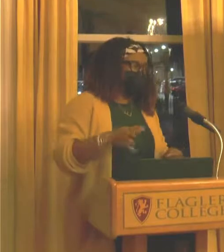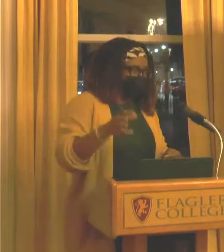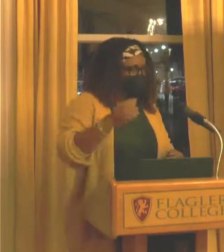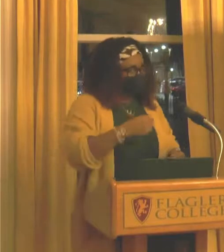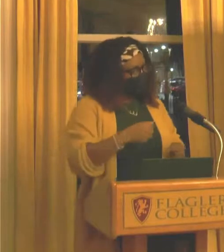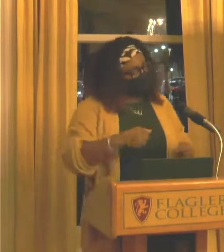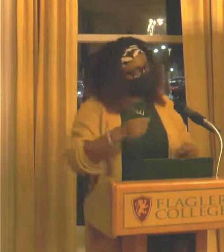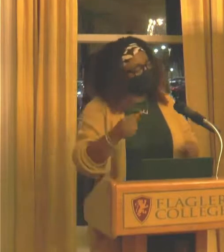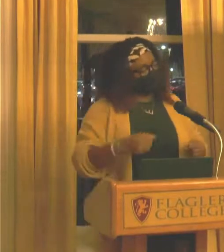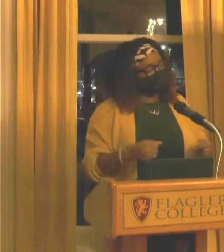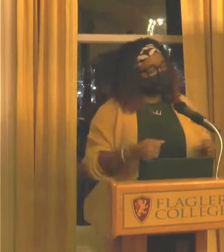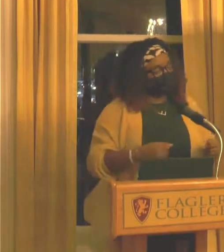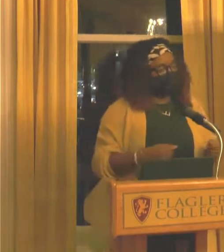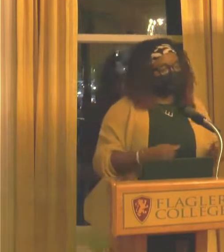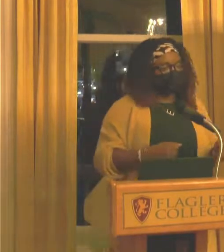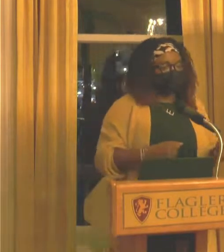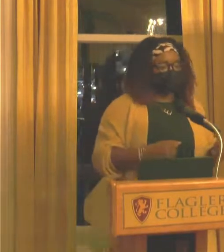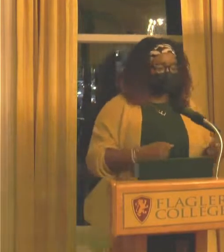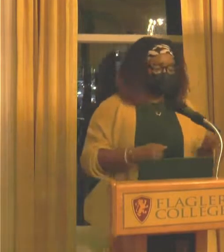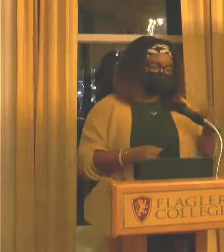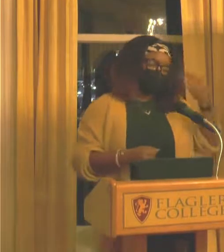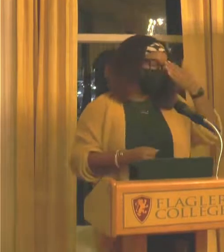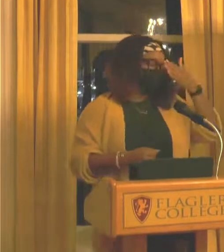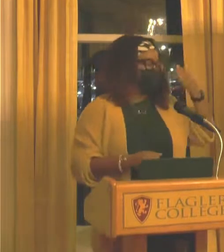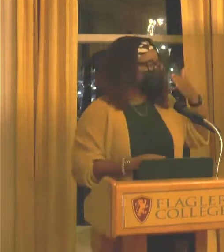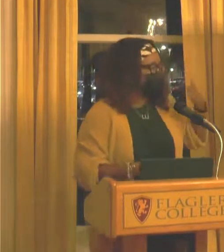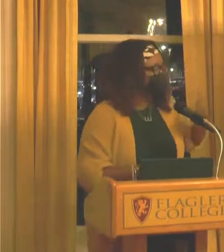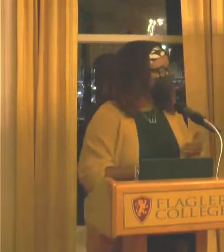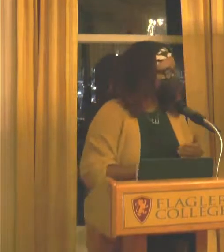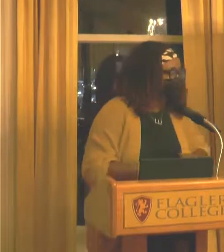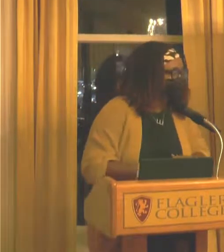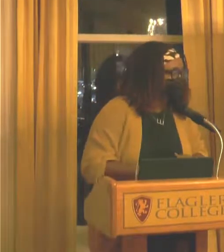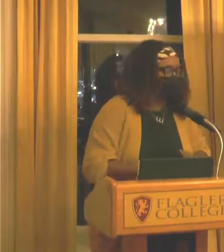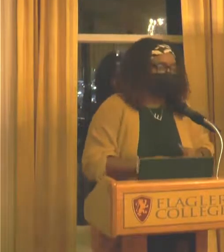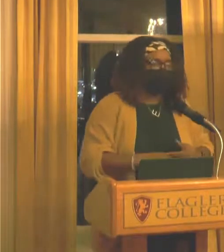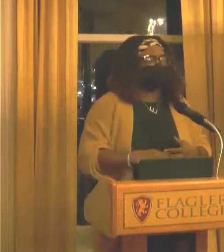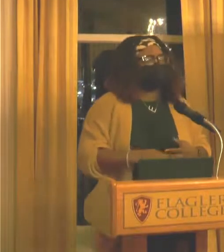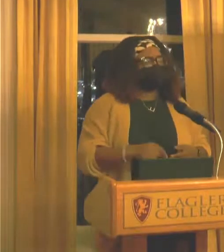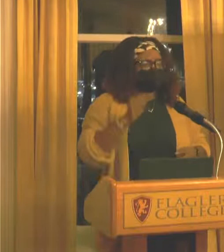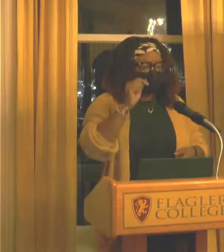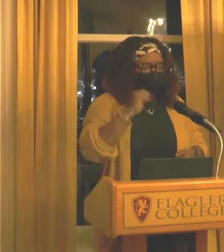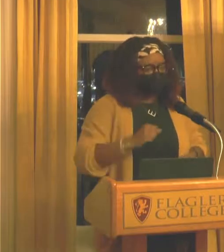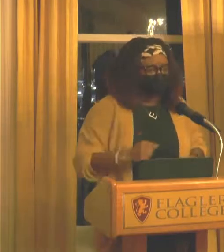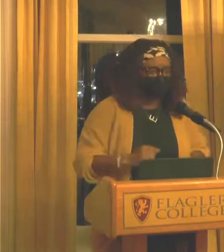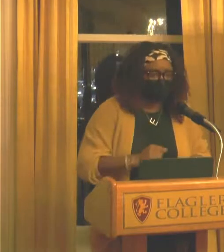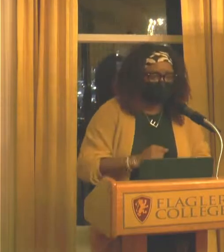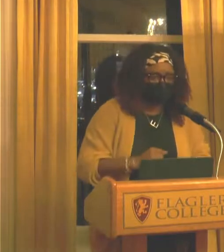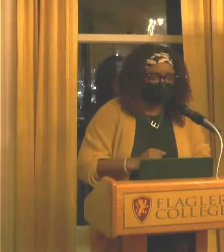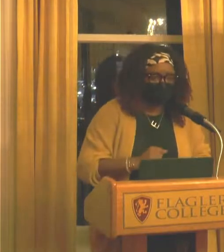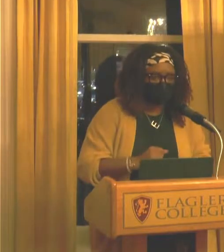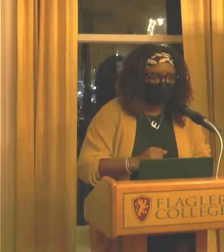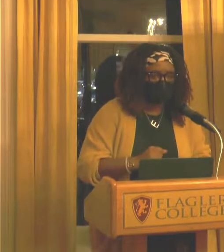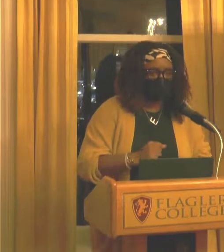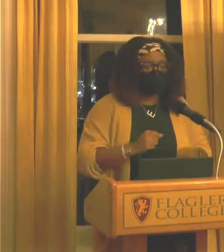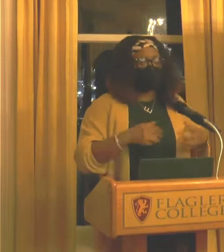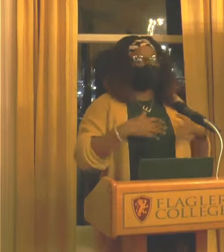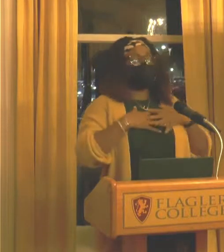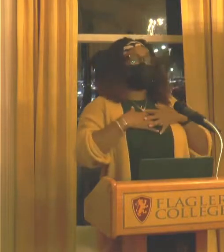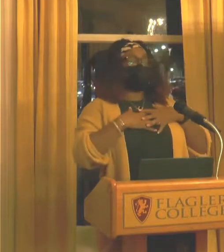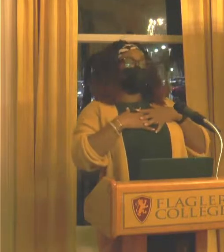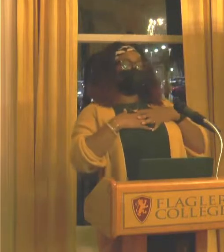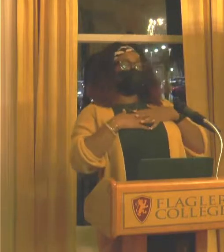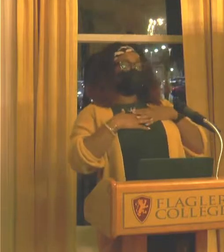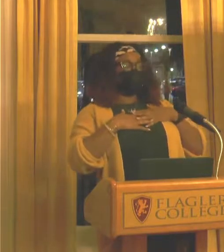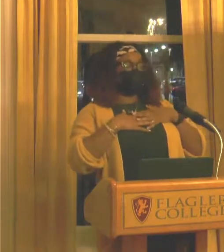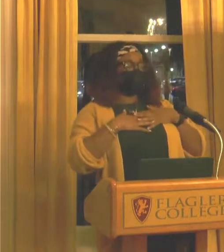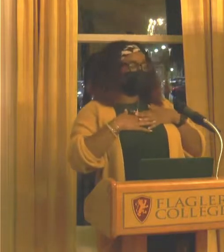grab me. But, you know, he kind of pulled me to the side going into class. And he got, like, right up in my face. And he was like, you might as well be painting blackface. And I